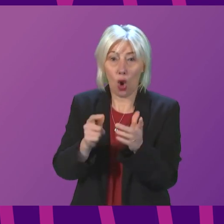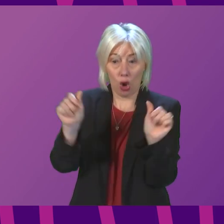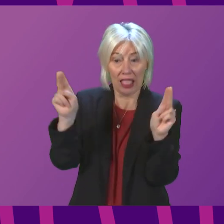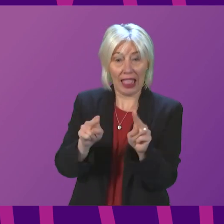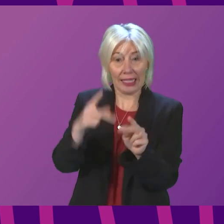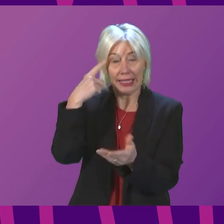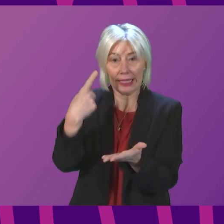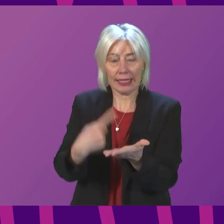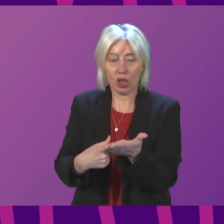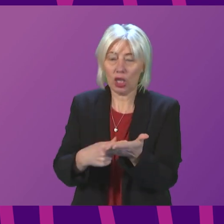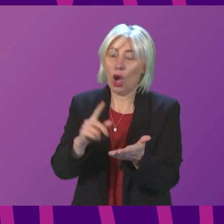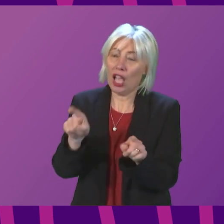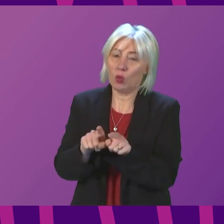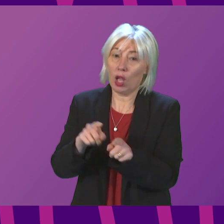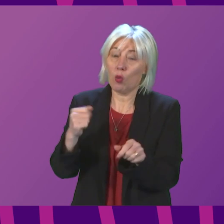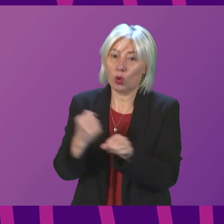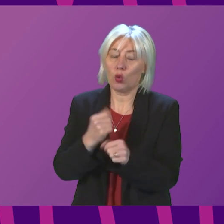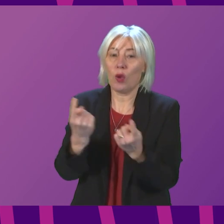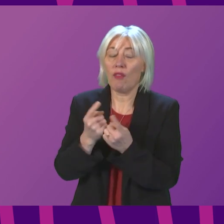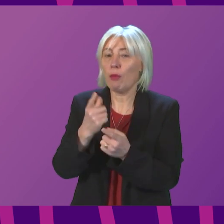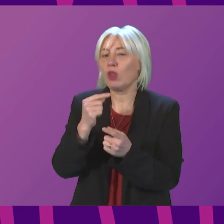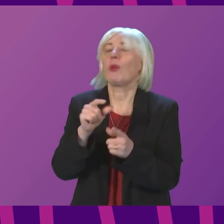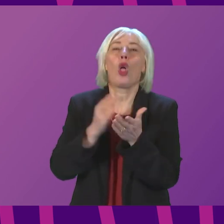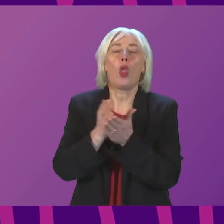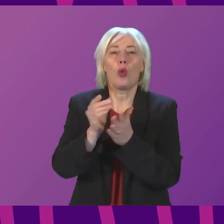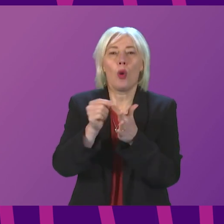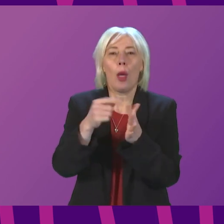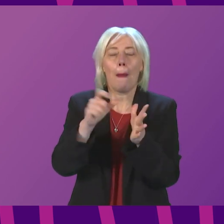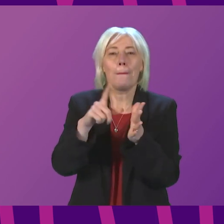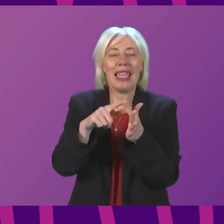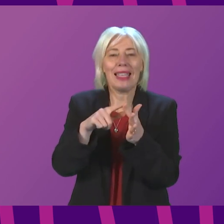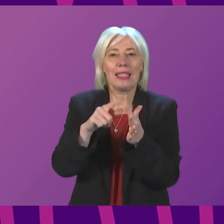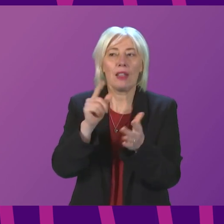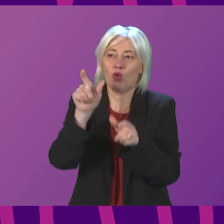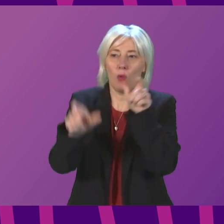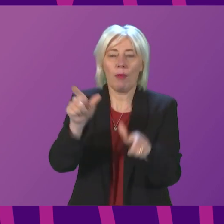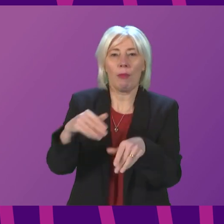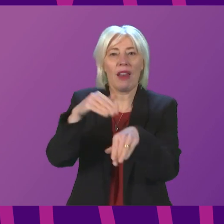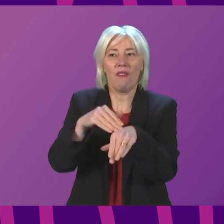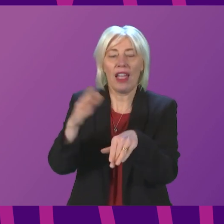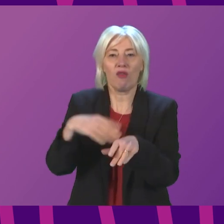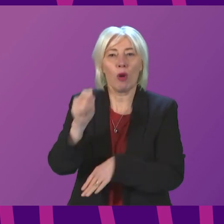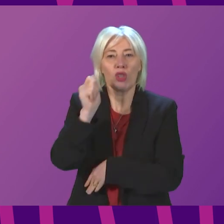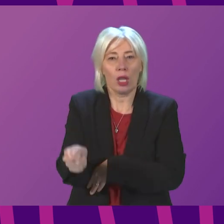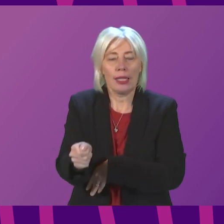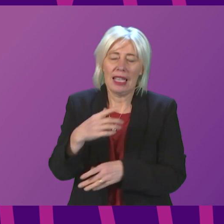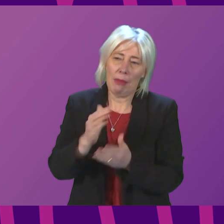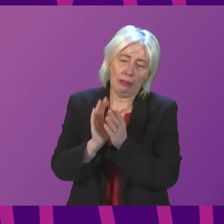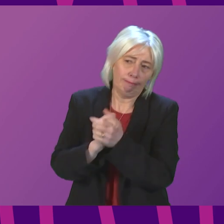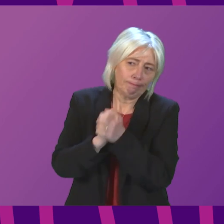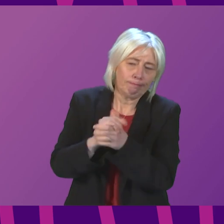of course, we will also do everything we can through PACE to support those who might be affected by redundancy. I would appeal to the company.